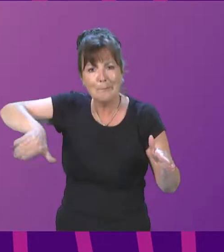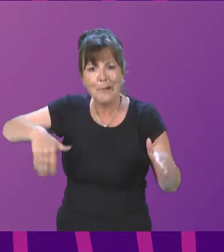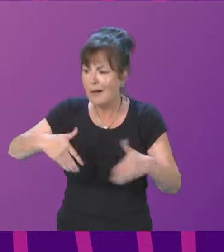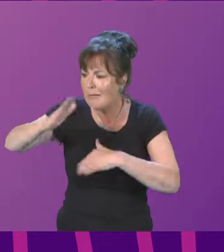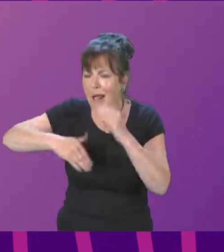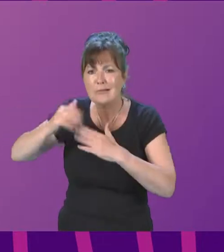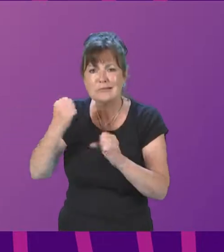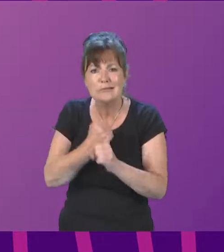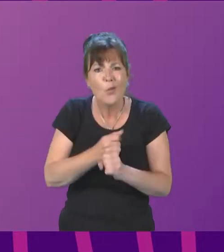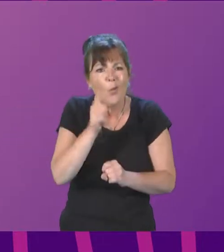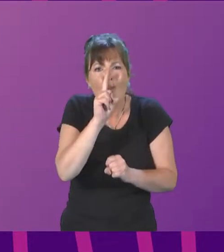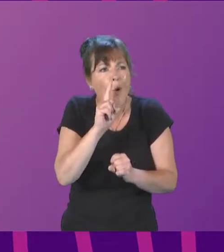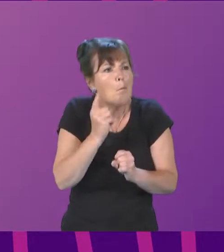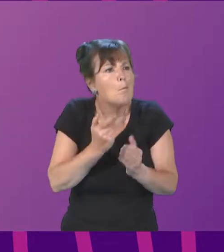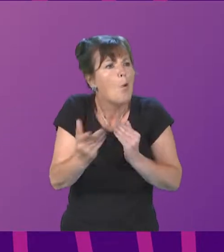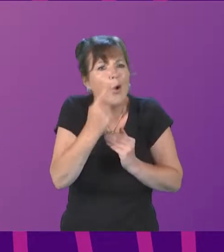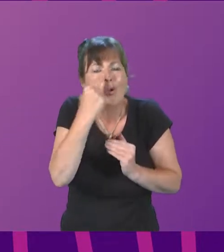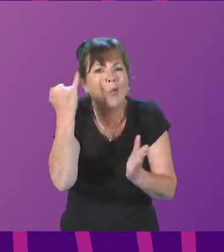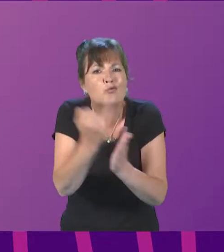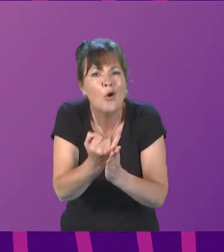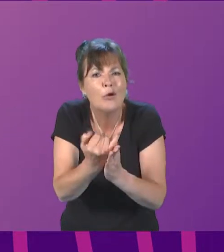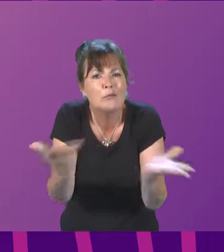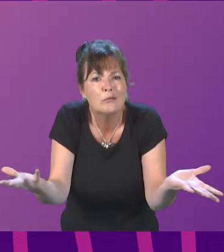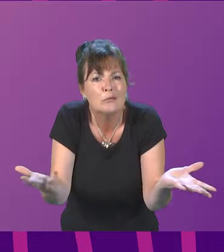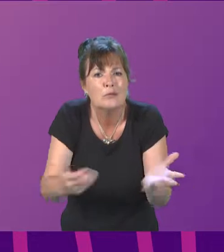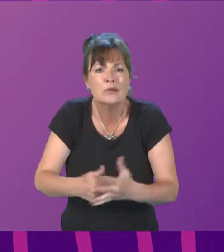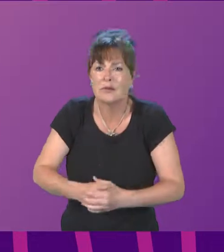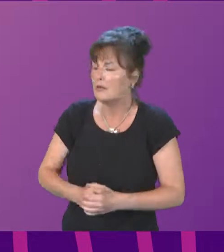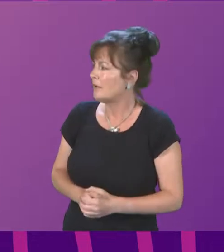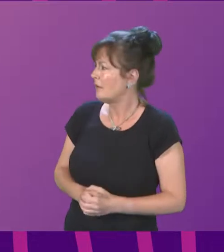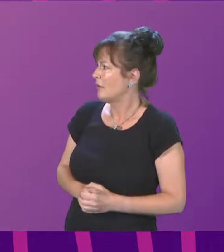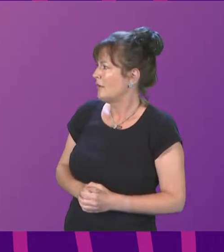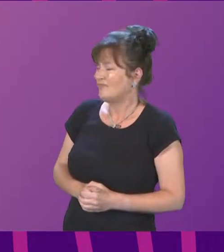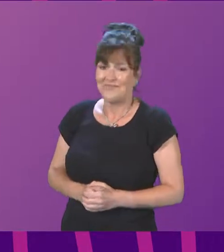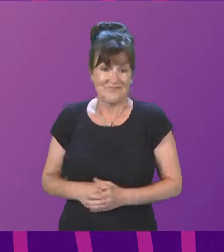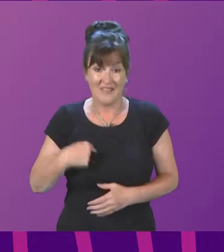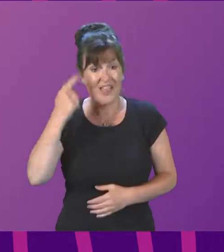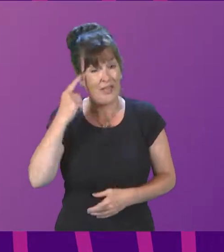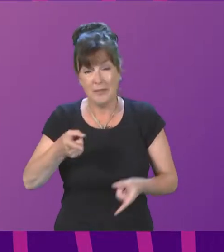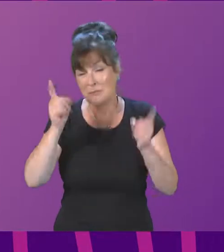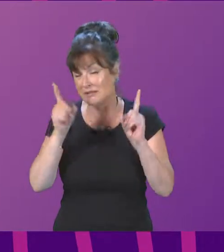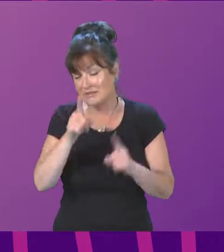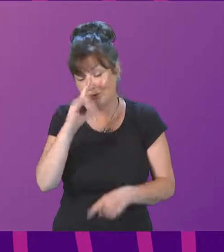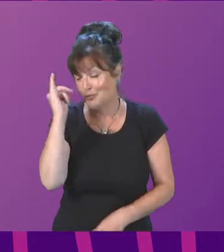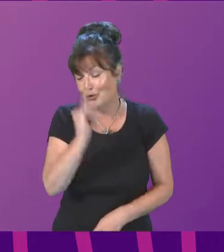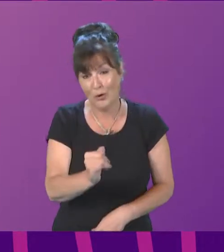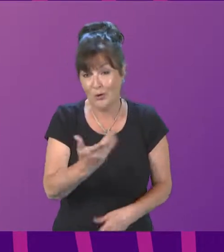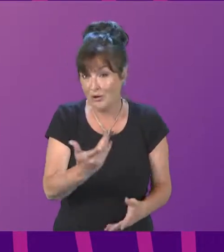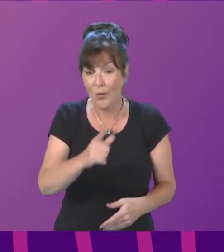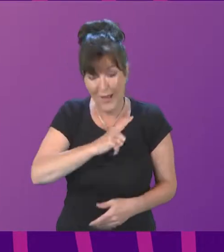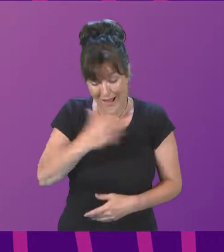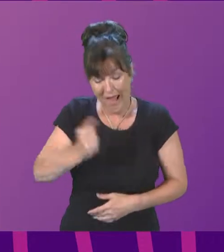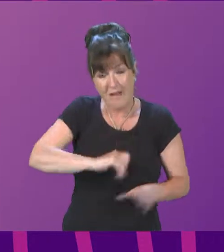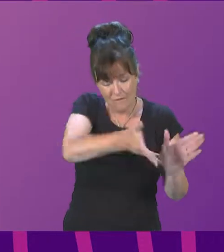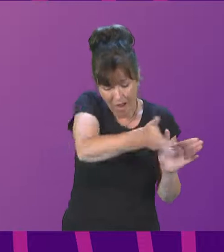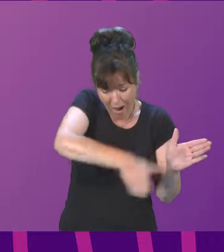wrong? Minister. I think the member's incorrect. The harbour infrastructure has been put in place to ensure that the ferries